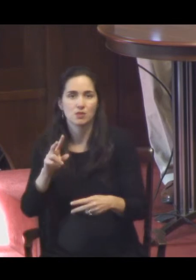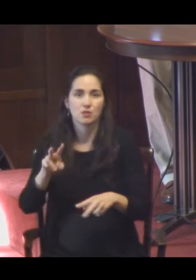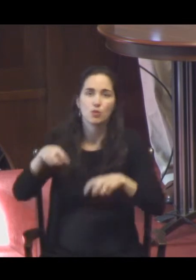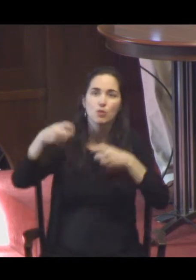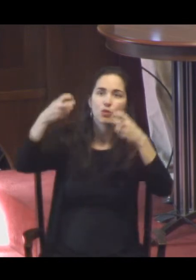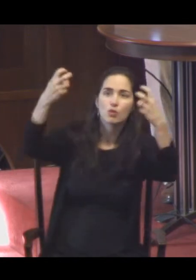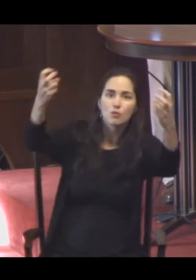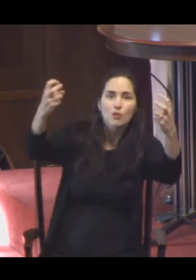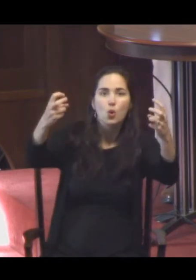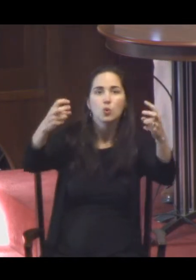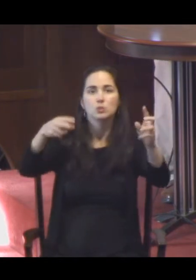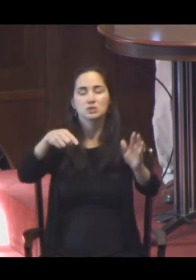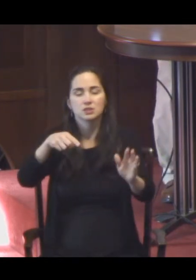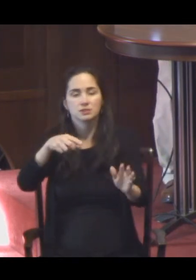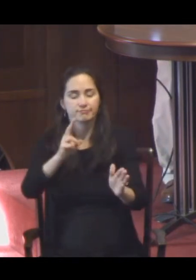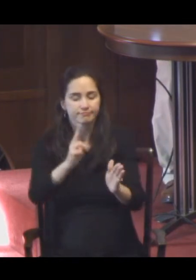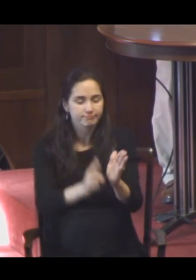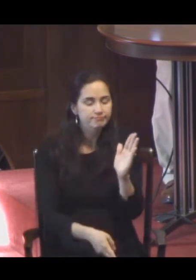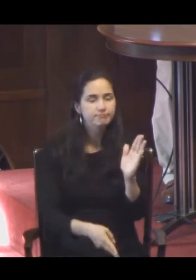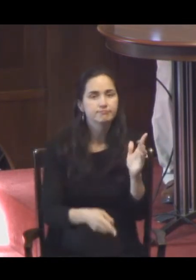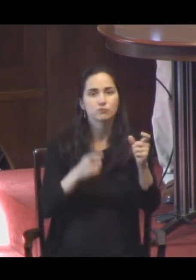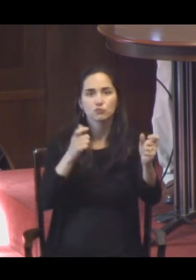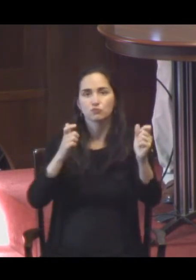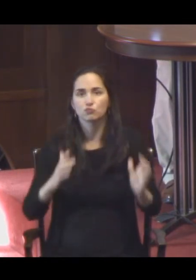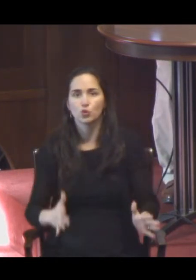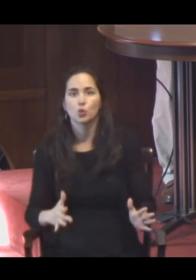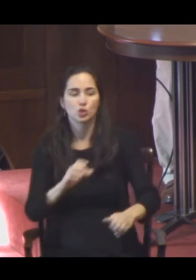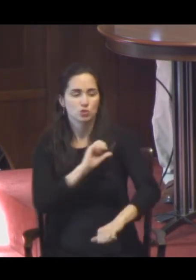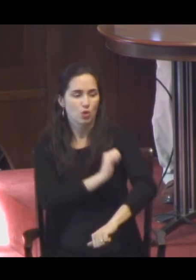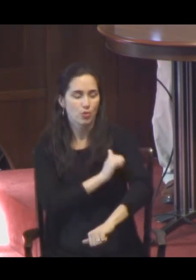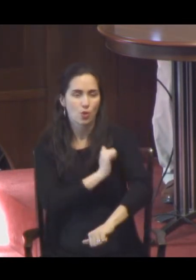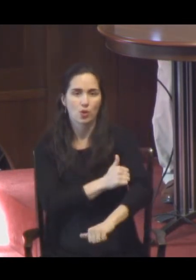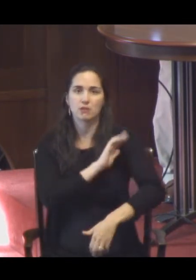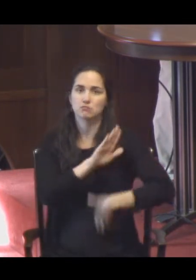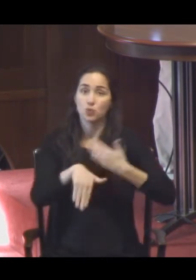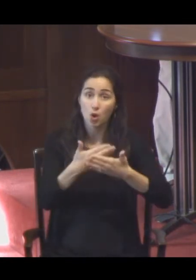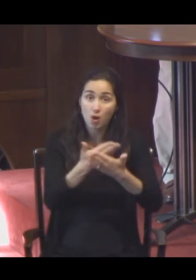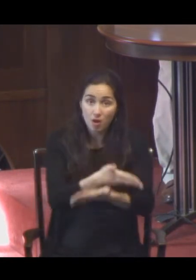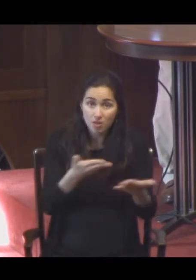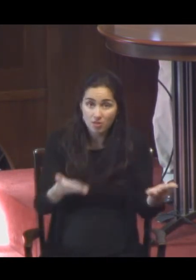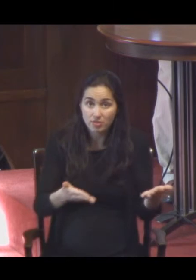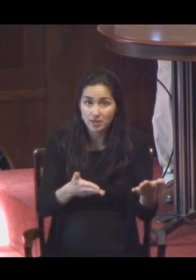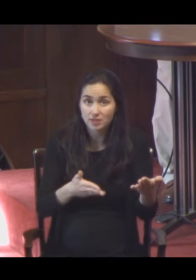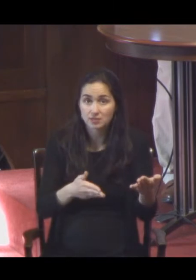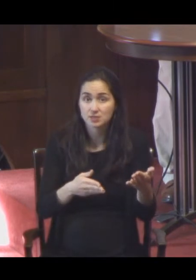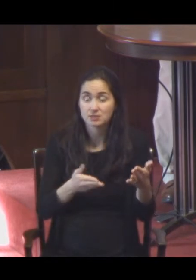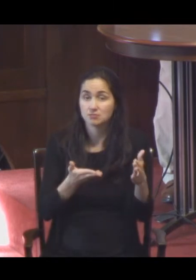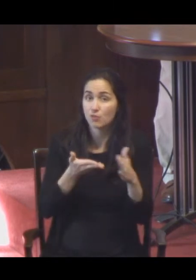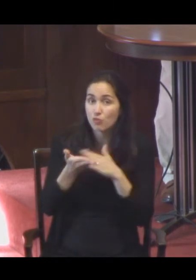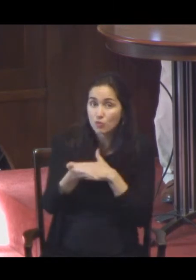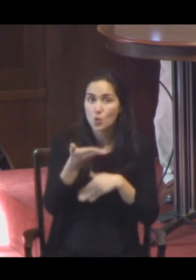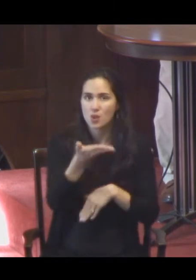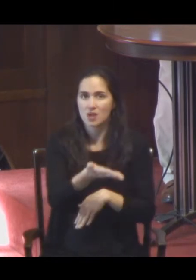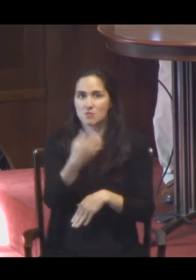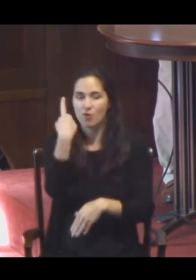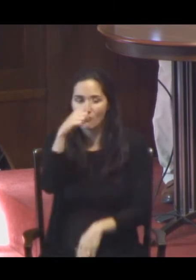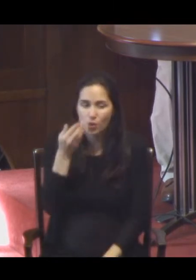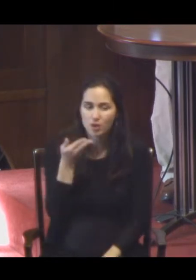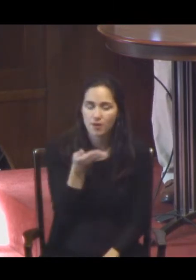or rulers or authorities. All things have been created through him and for him. He is